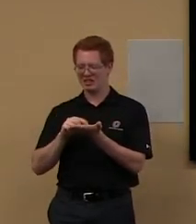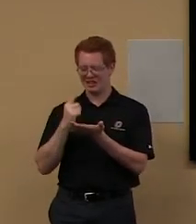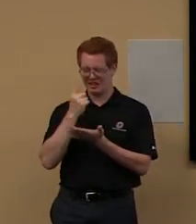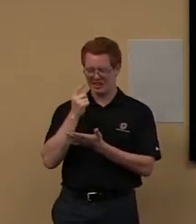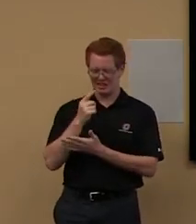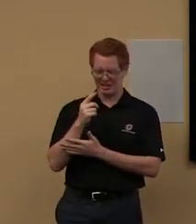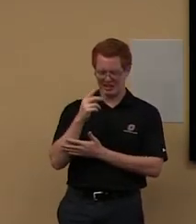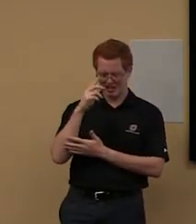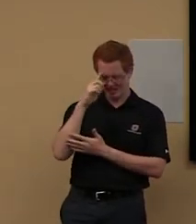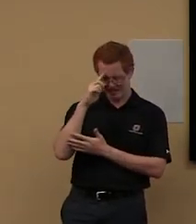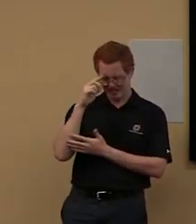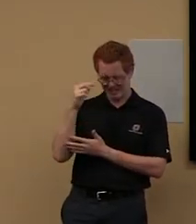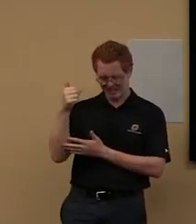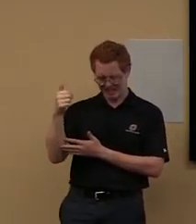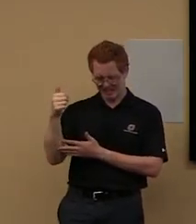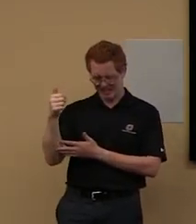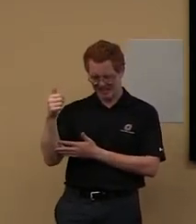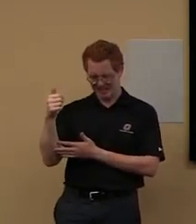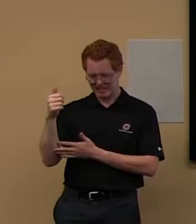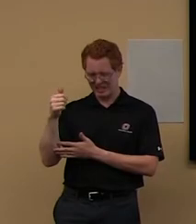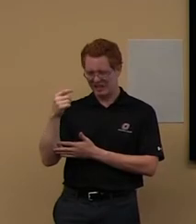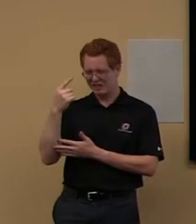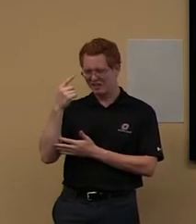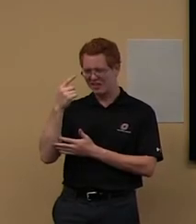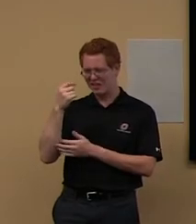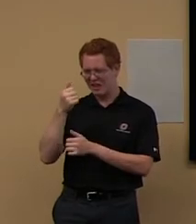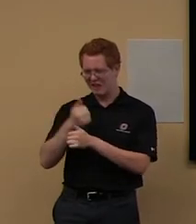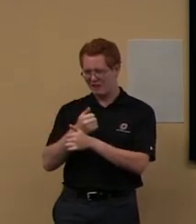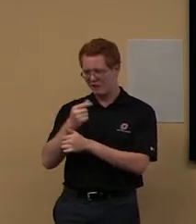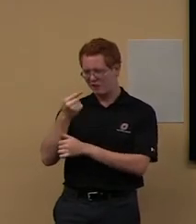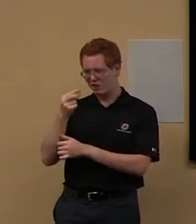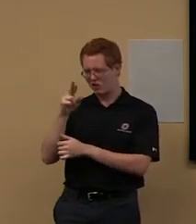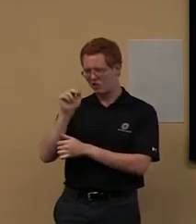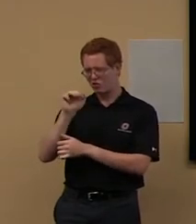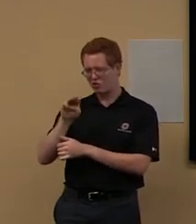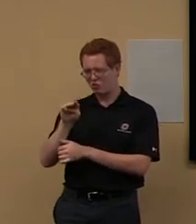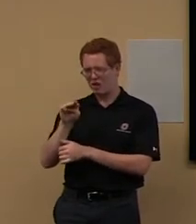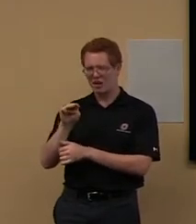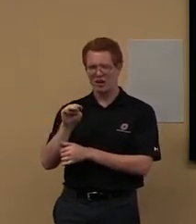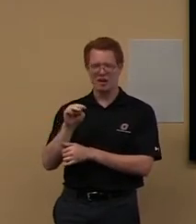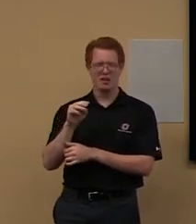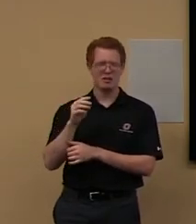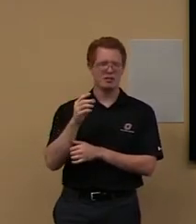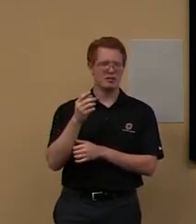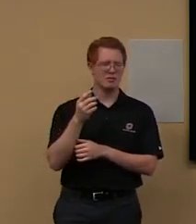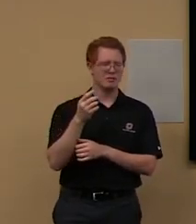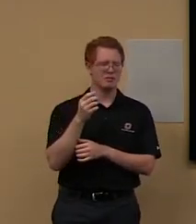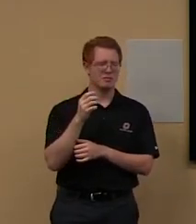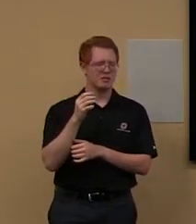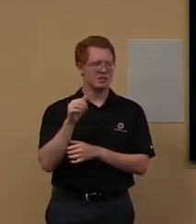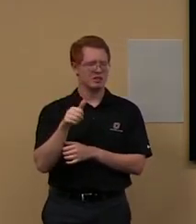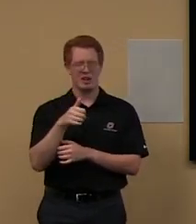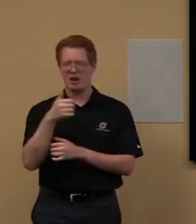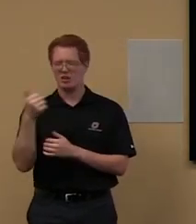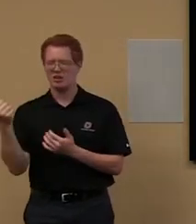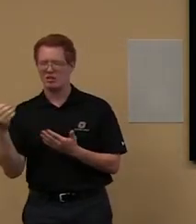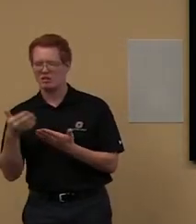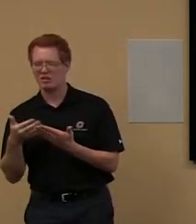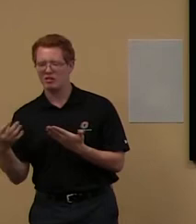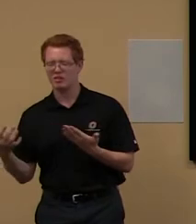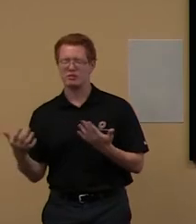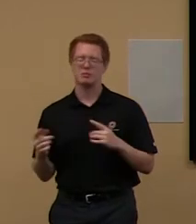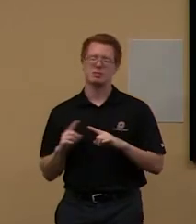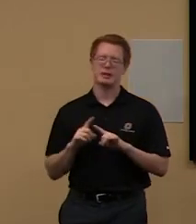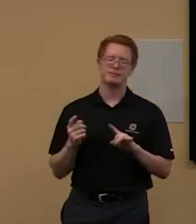think the, um, the laser cutter is, uh, 10 cents a minute or something like that. So, um, but we've had some people do some